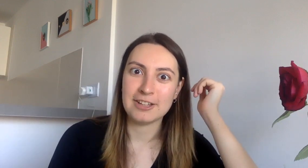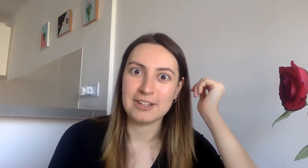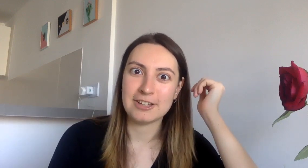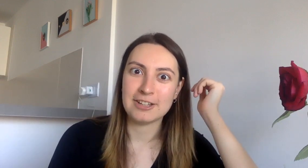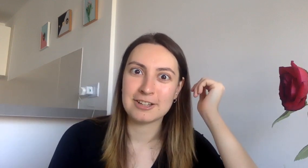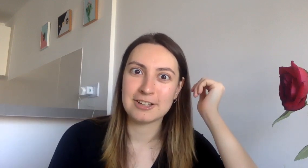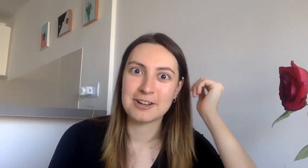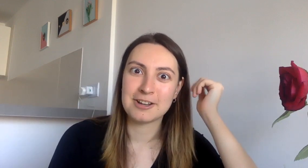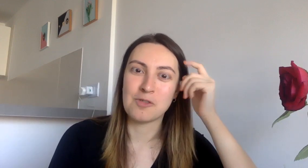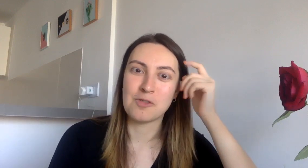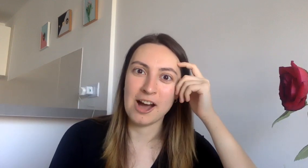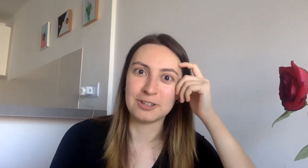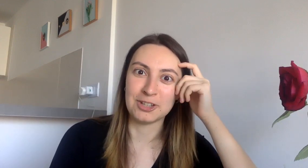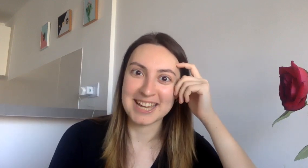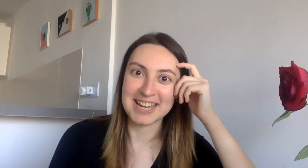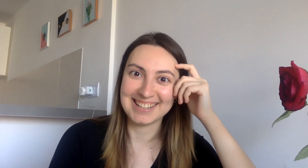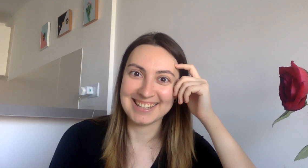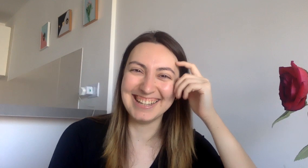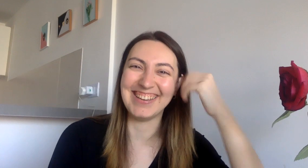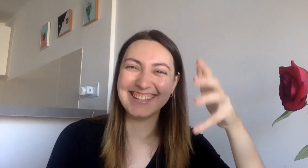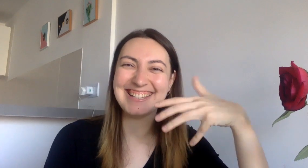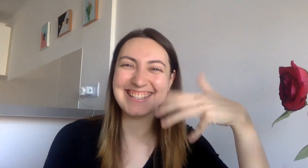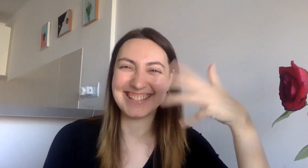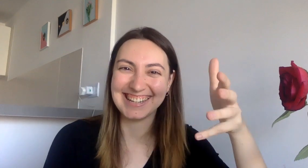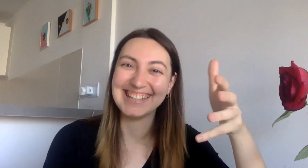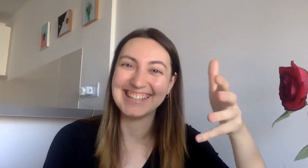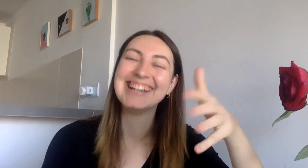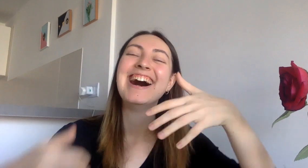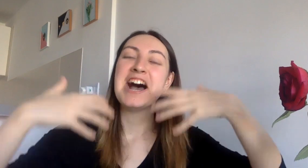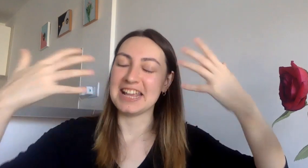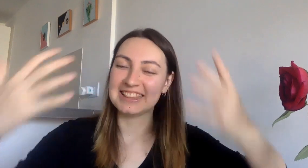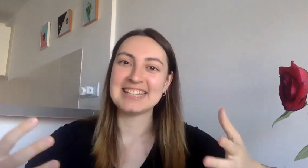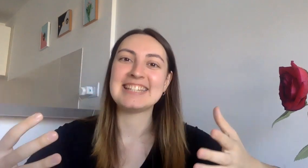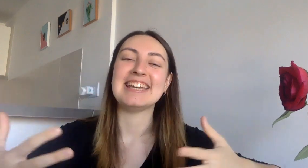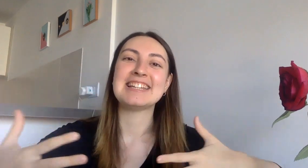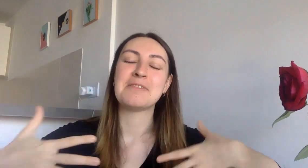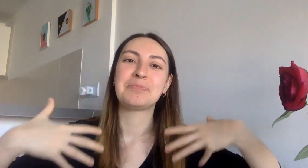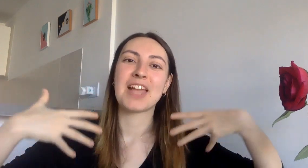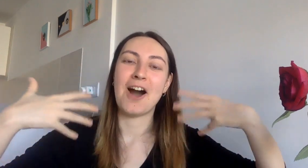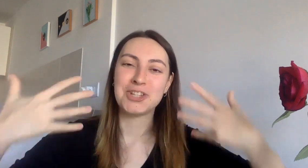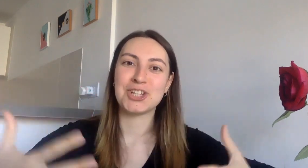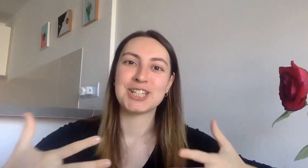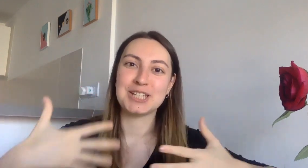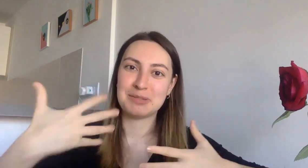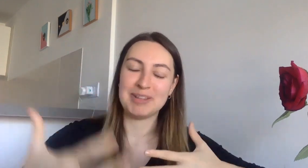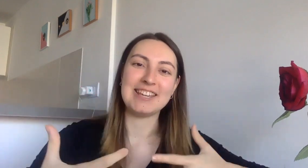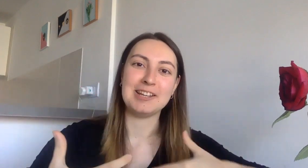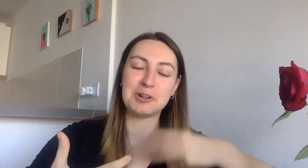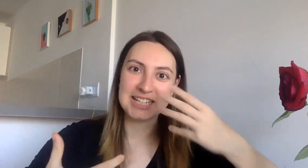wow you're italian because suddenly in that state i started speaking quite